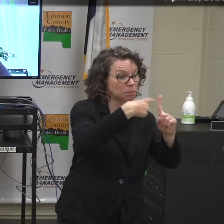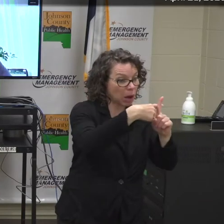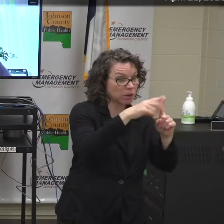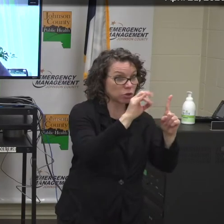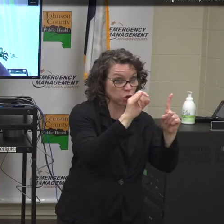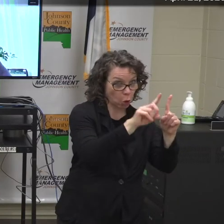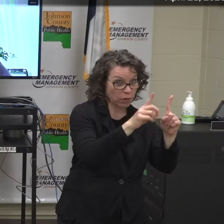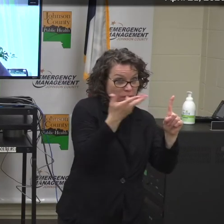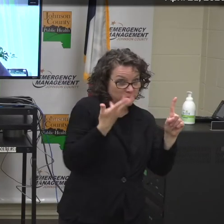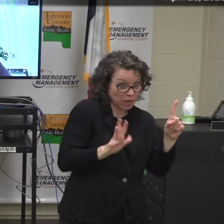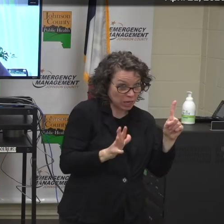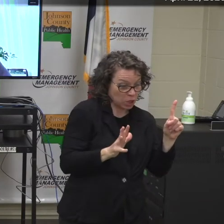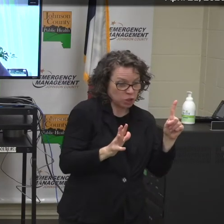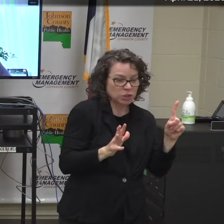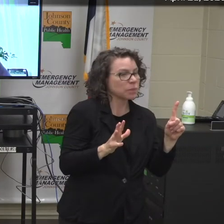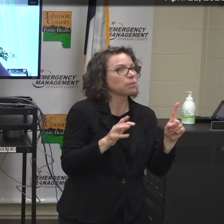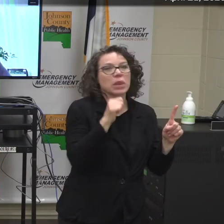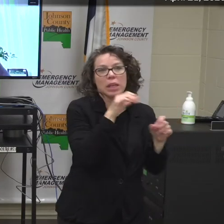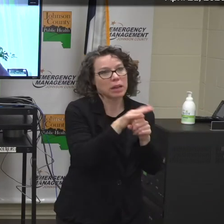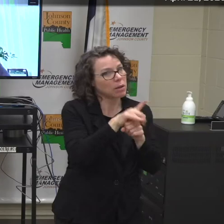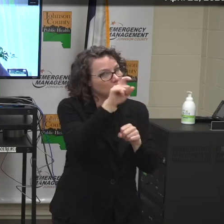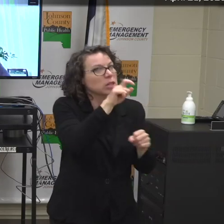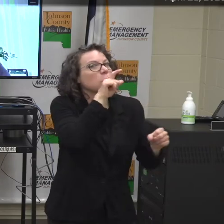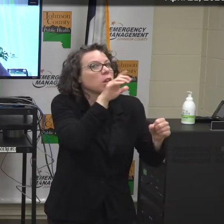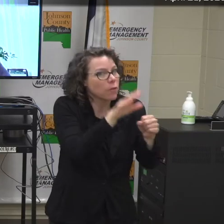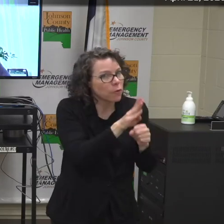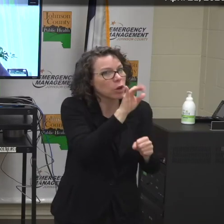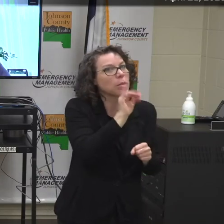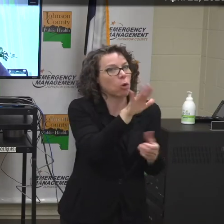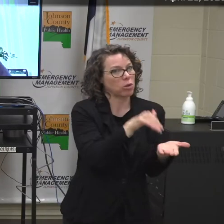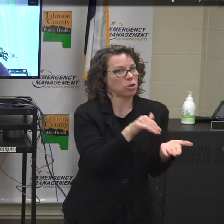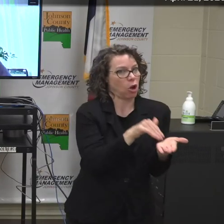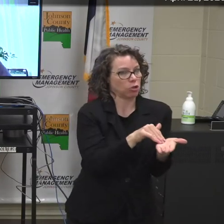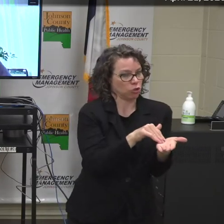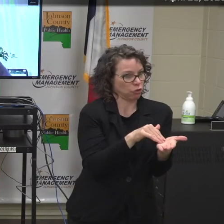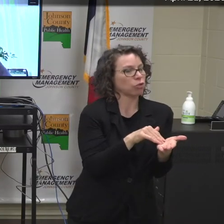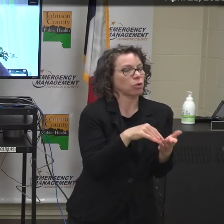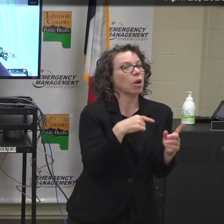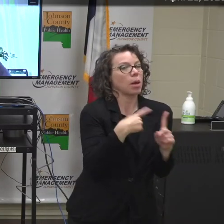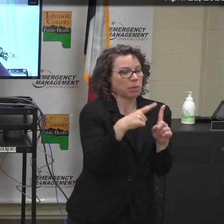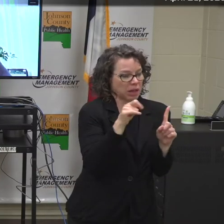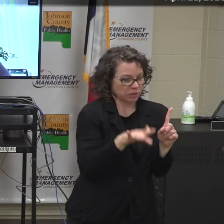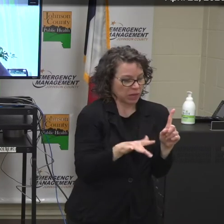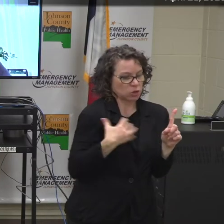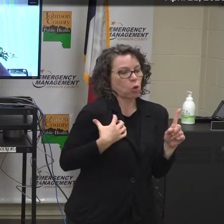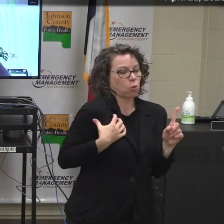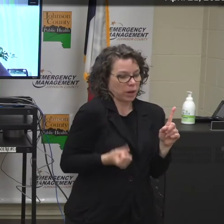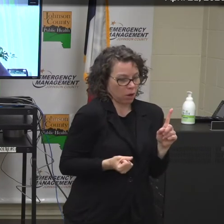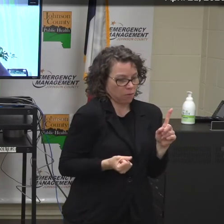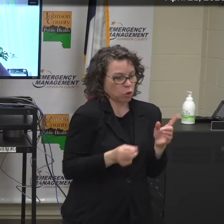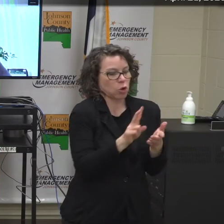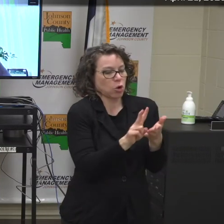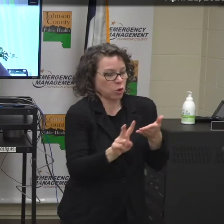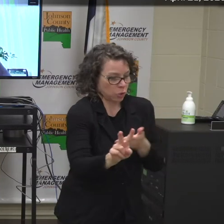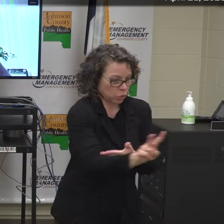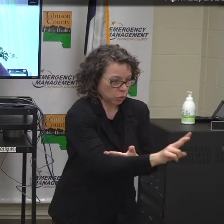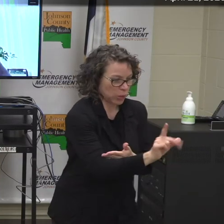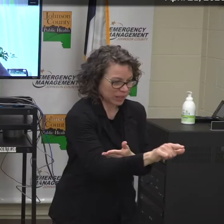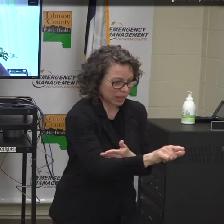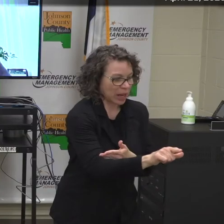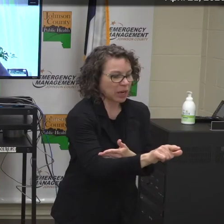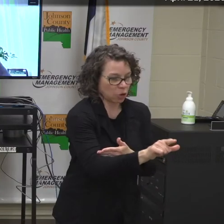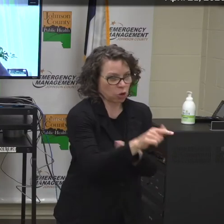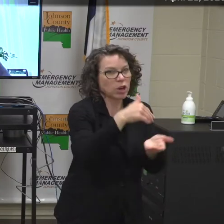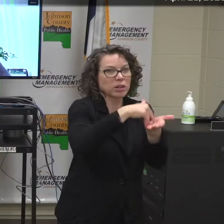positive test result is not adequate. It needs to be confirmed by their provider. And then the patient's provider must, uh, invite